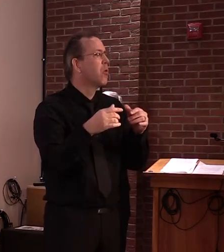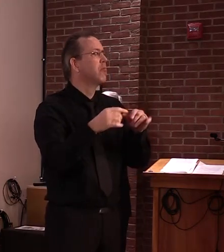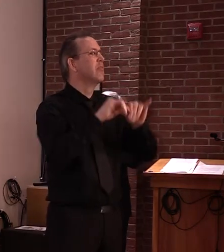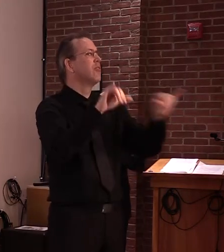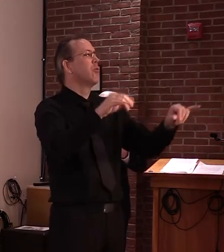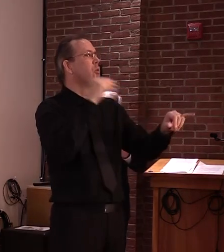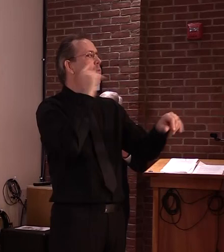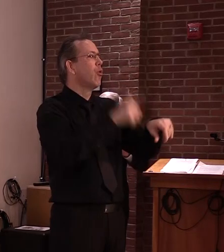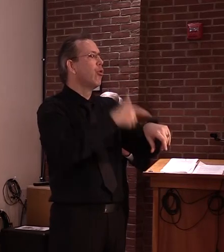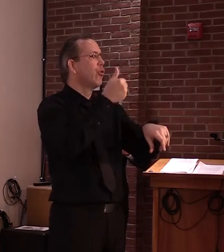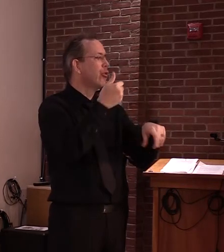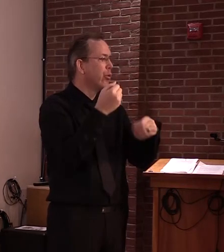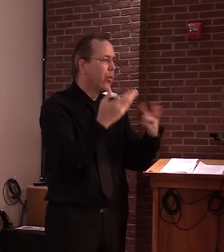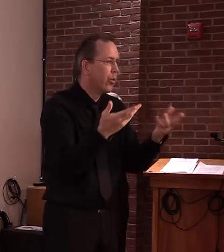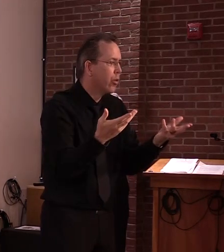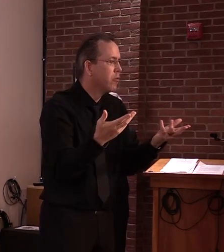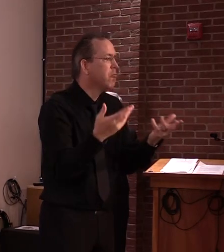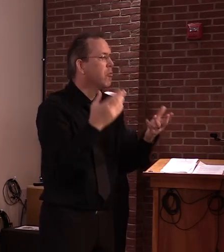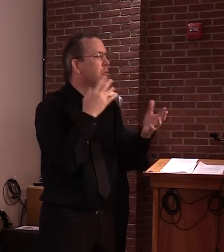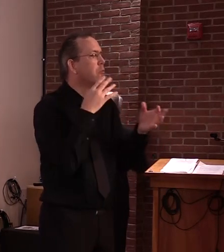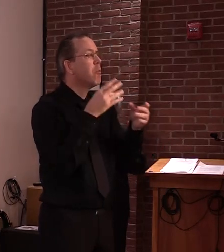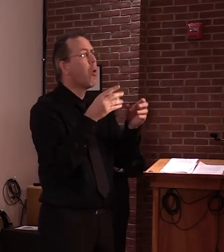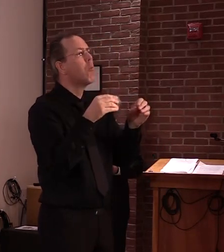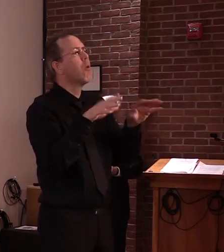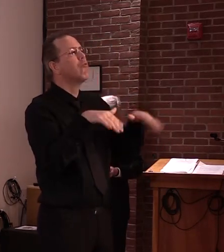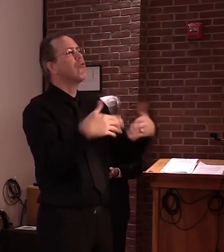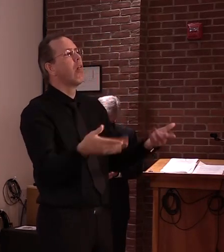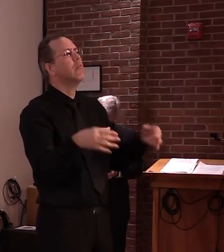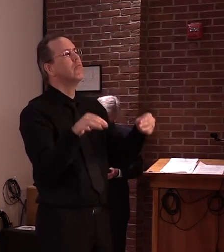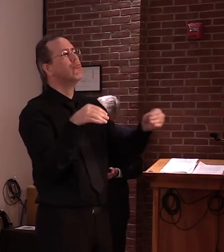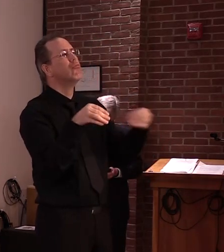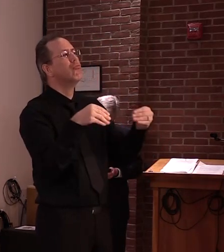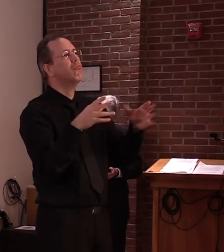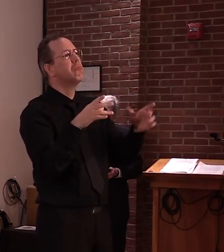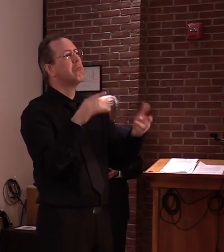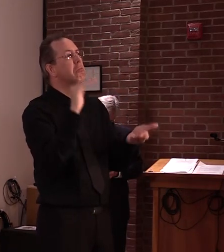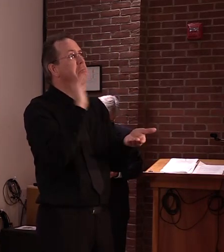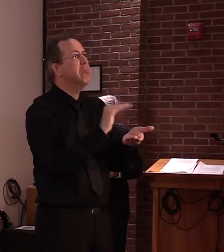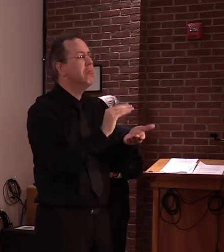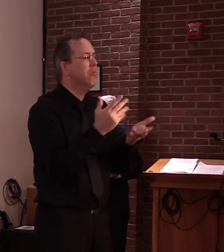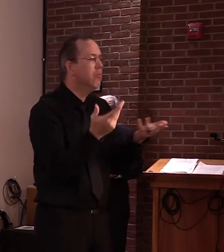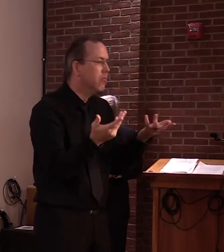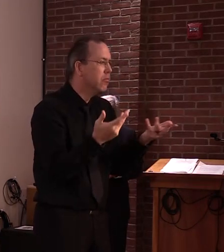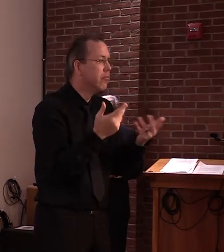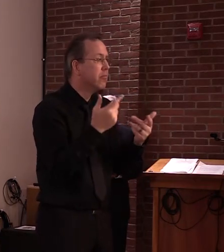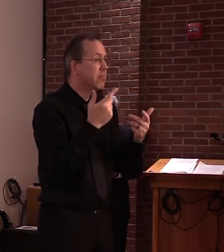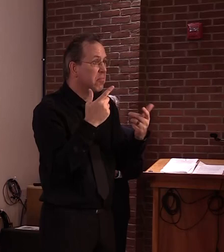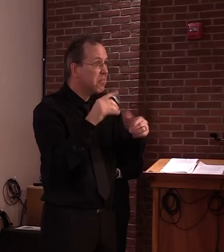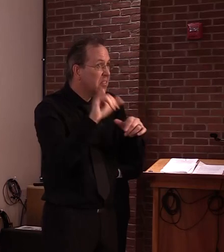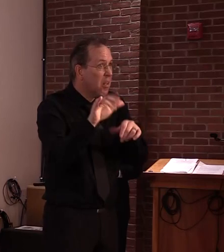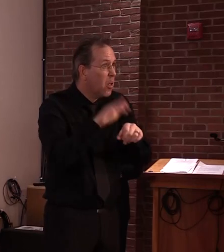will be going to something less than the stay-home, stay-safe order that's in place today.